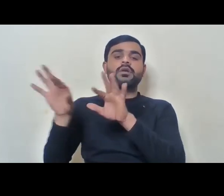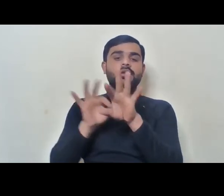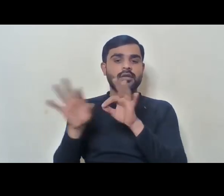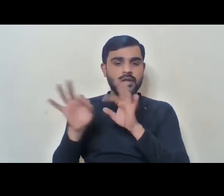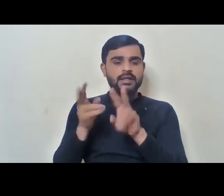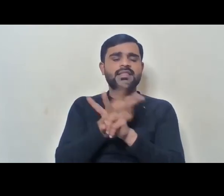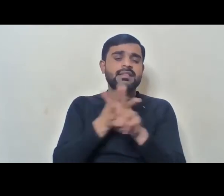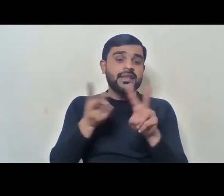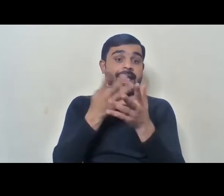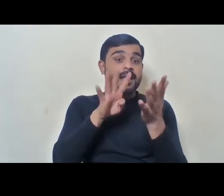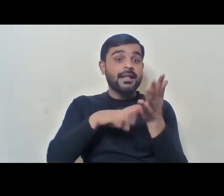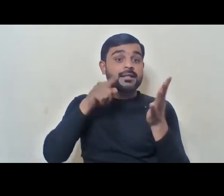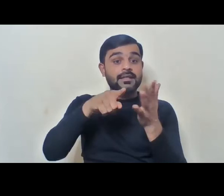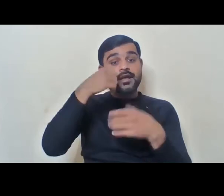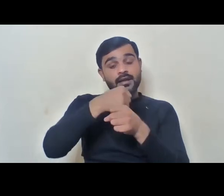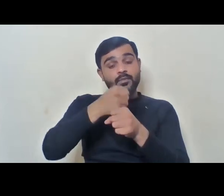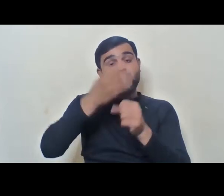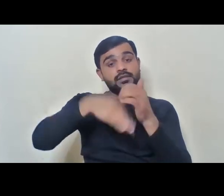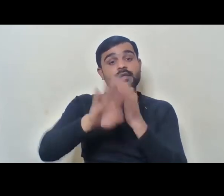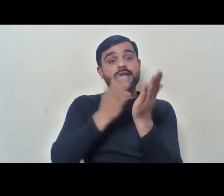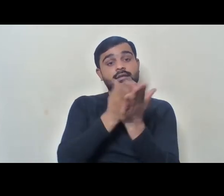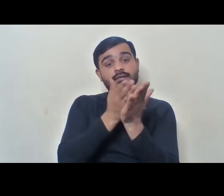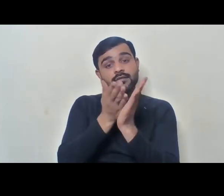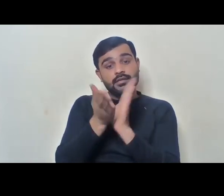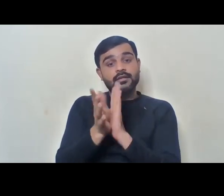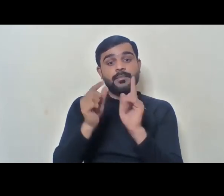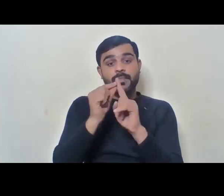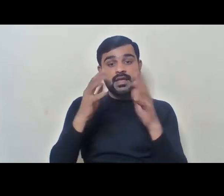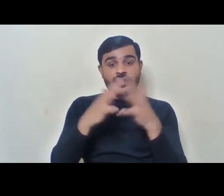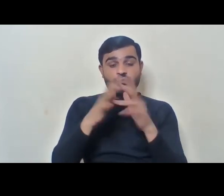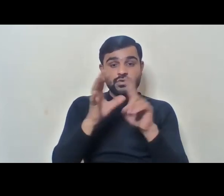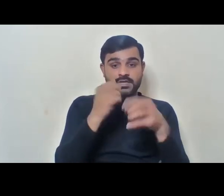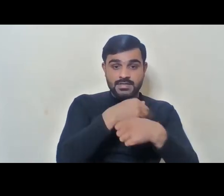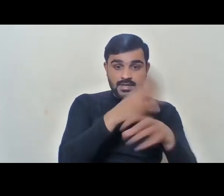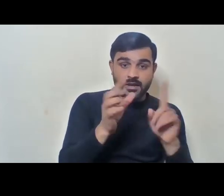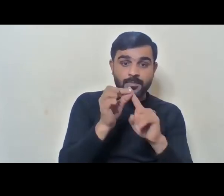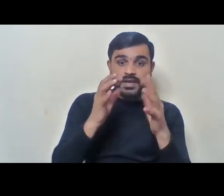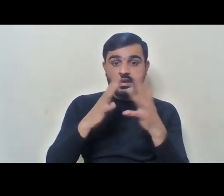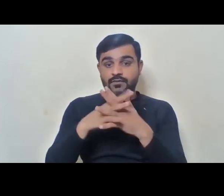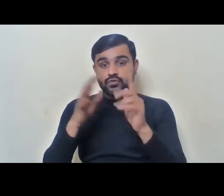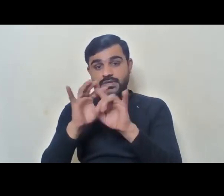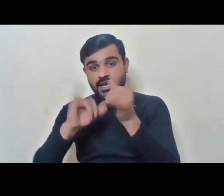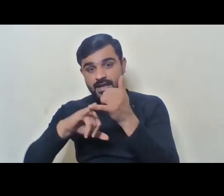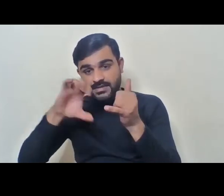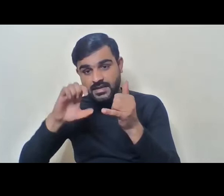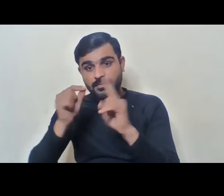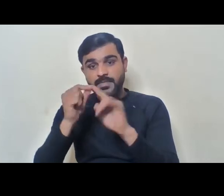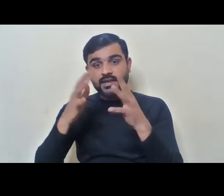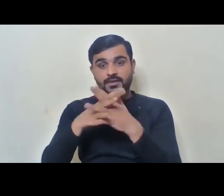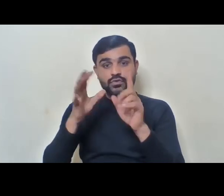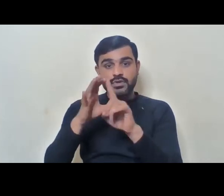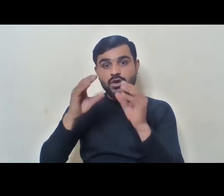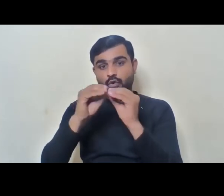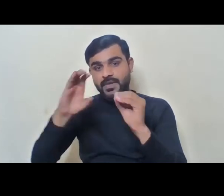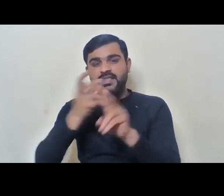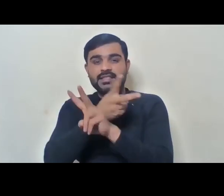that roster, they will give the category, PWD general, PWD SC, PWD OBC, like that.